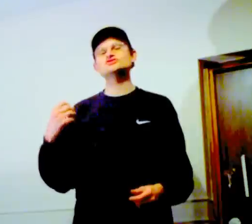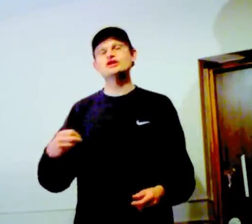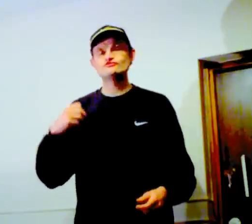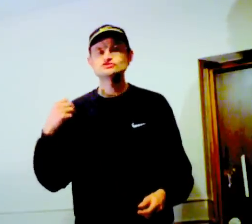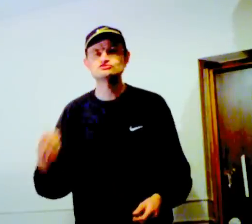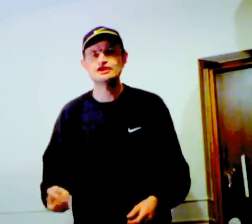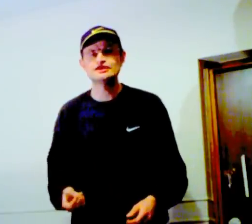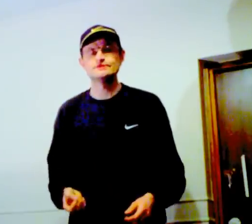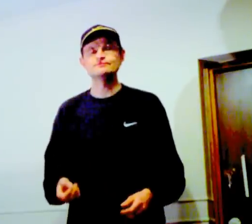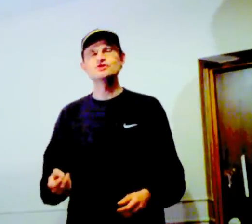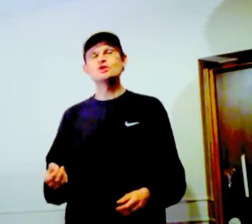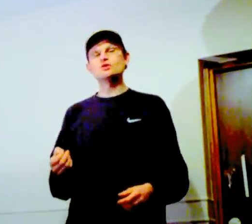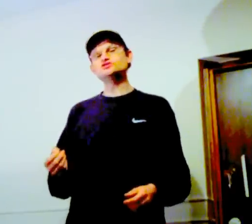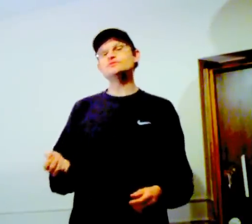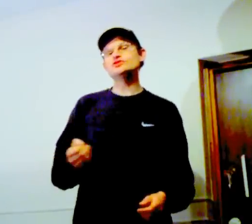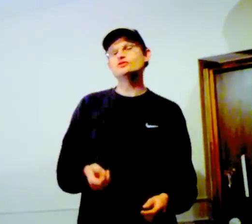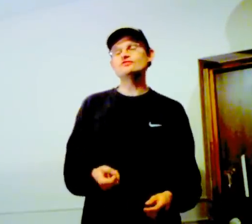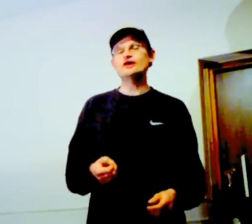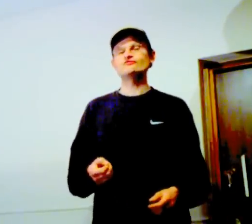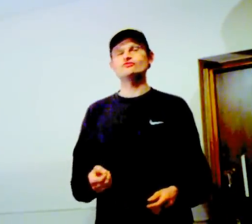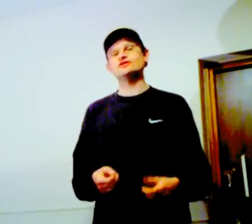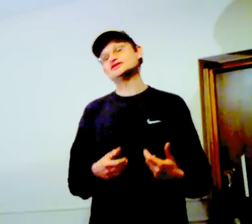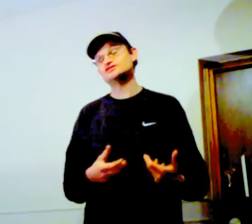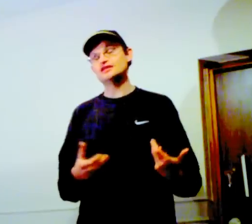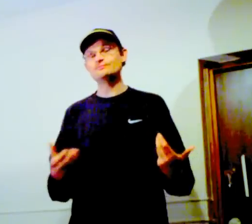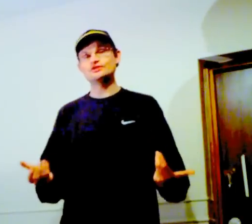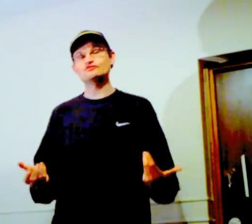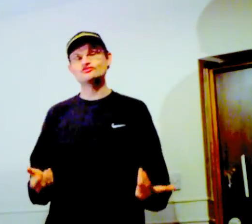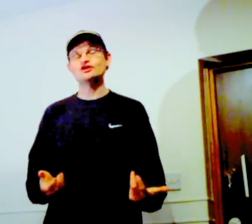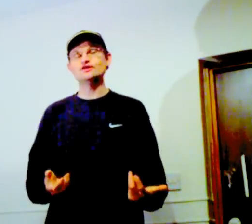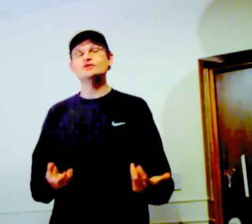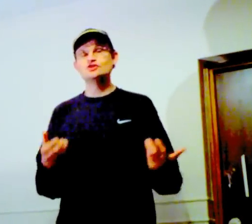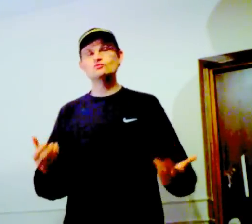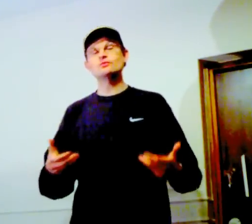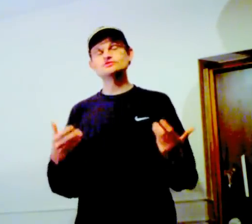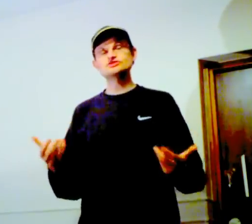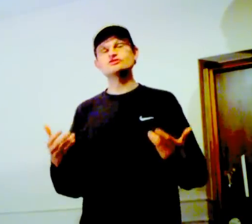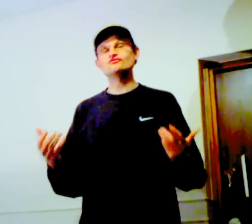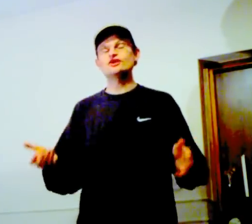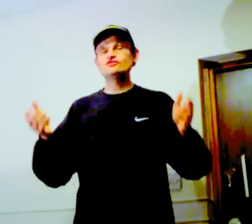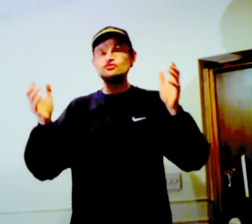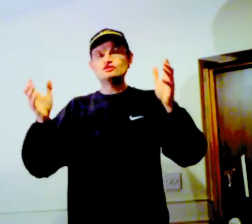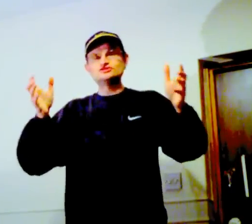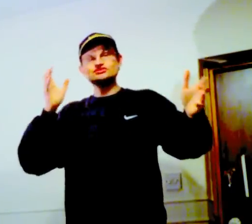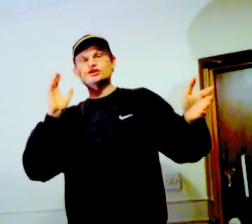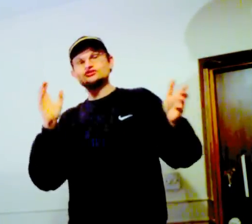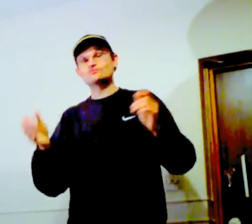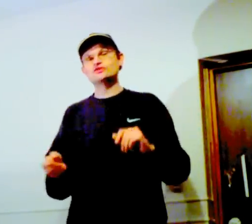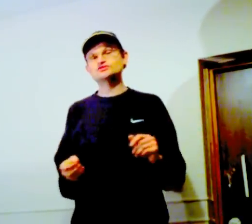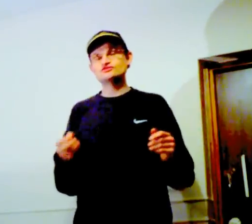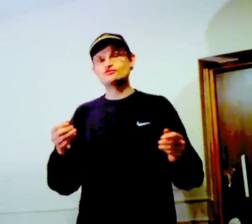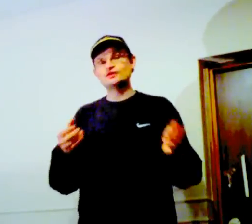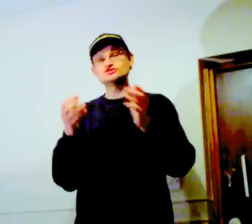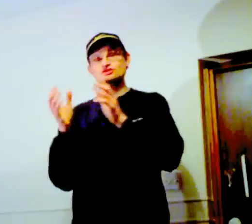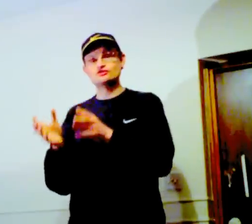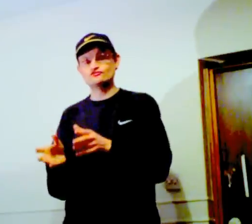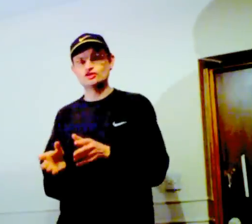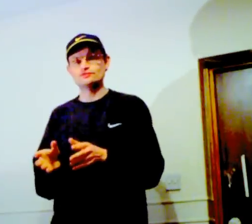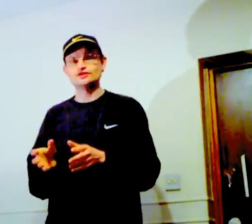self-training. Once you've been doing that for an extended period of time, you'll probably start to find that you can then start to process information non-verbally,